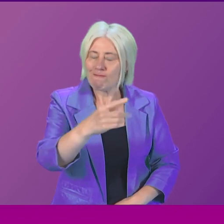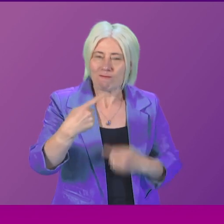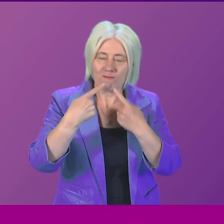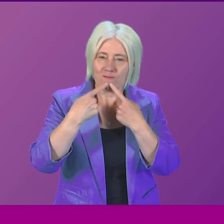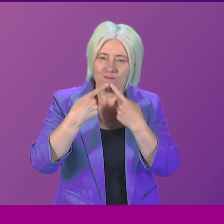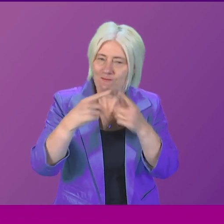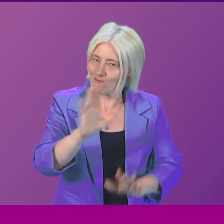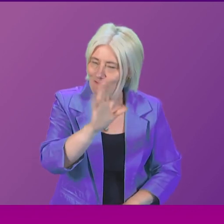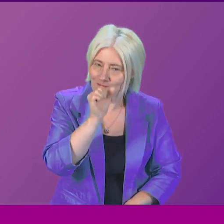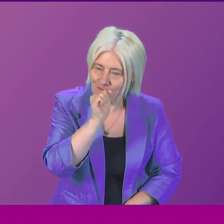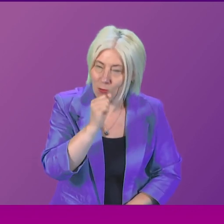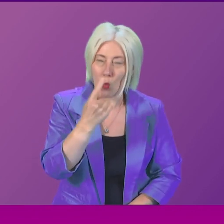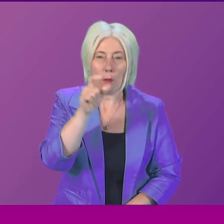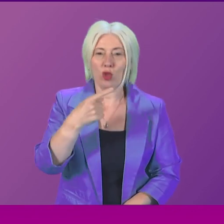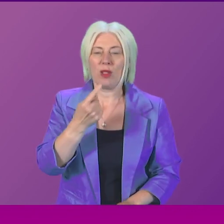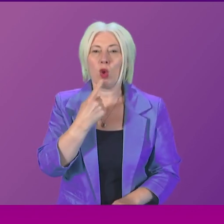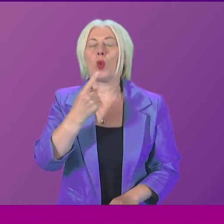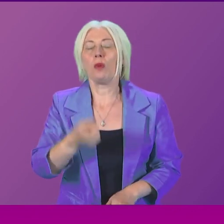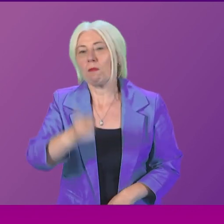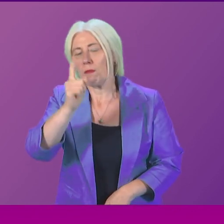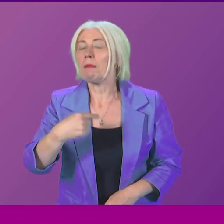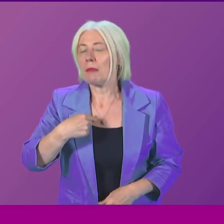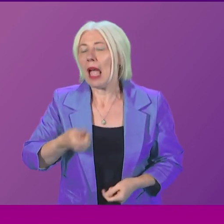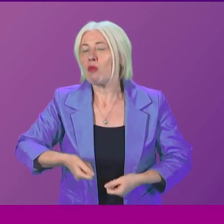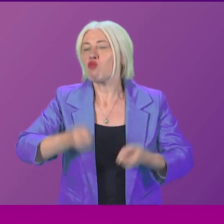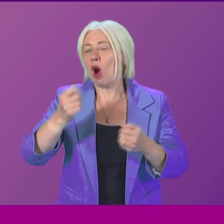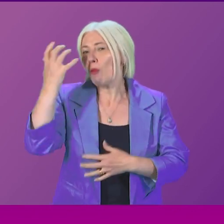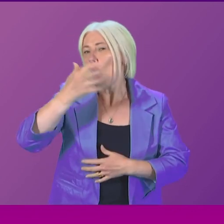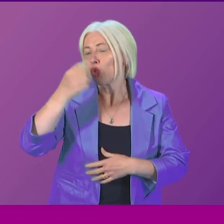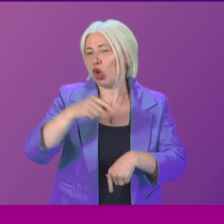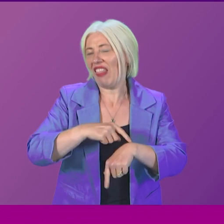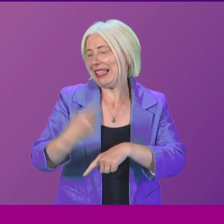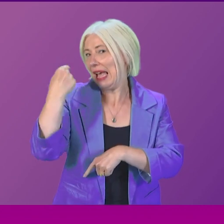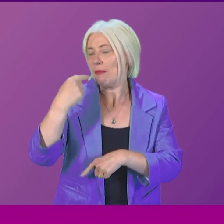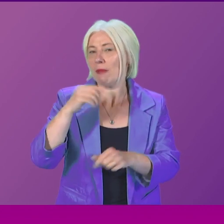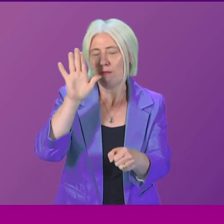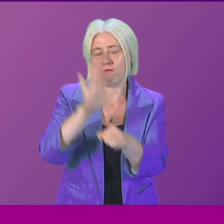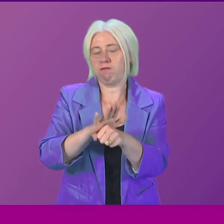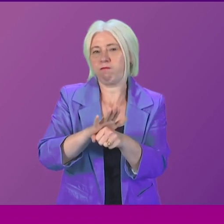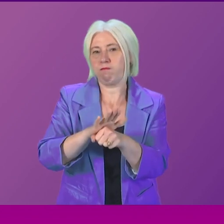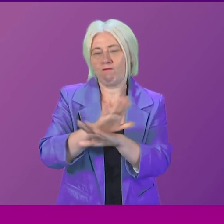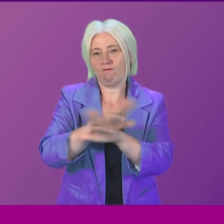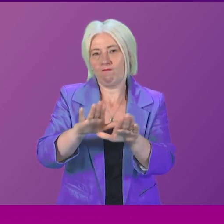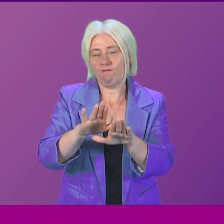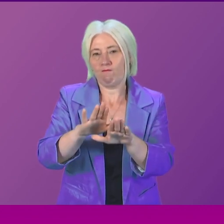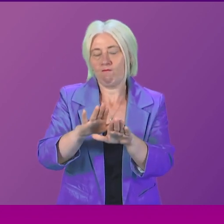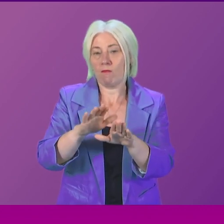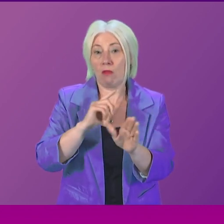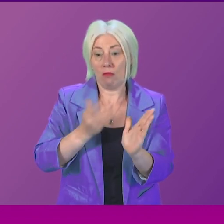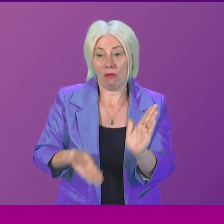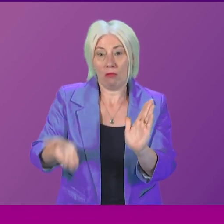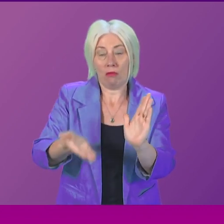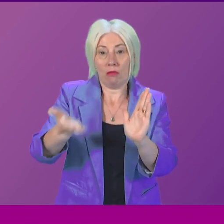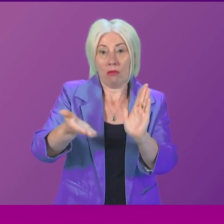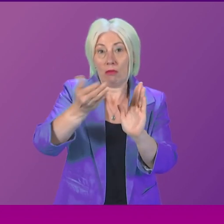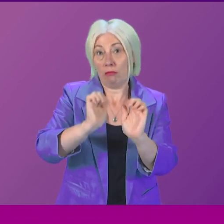out. One whistleblower said, did raise concerns at the time, but I was shut down. It went all the way to